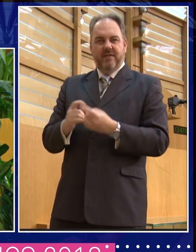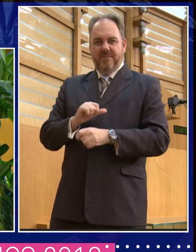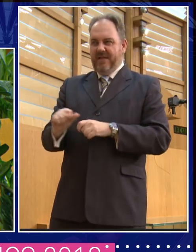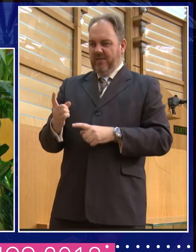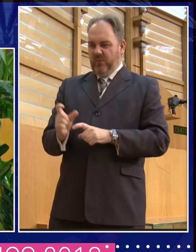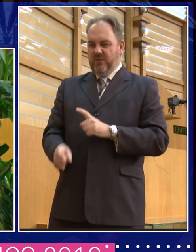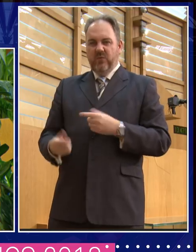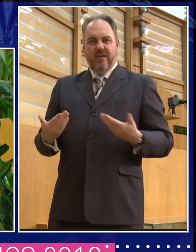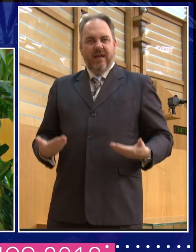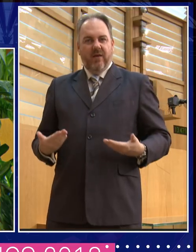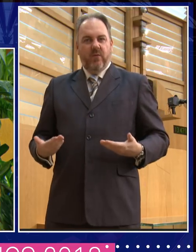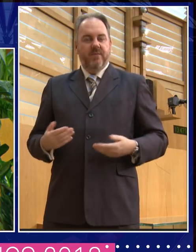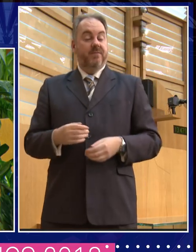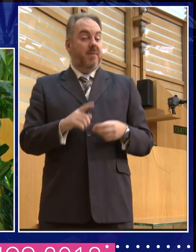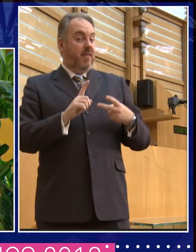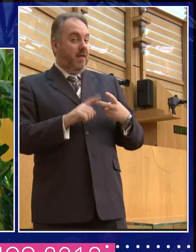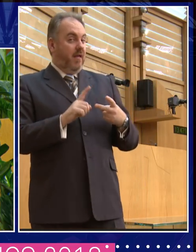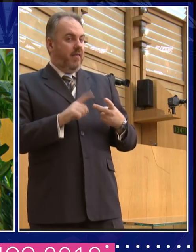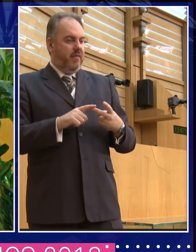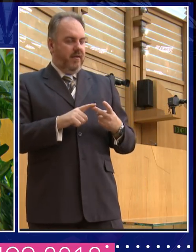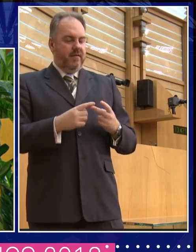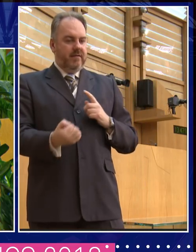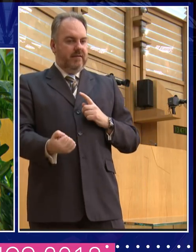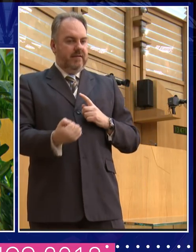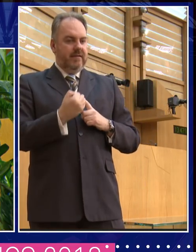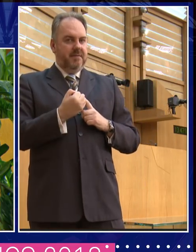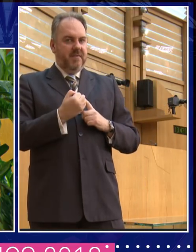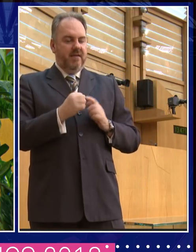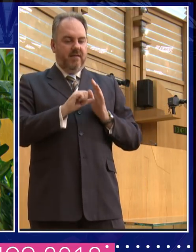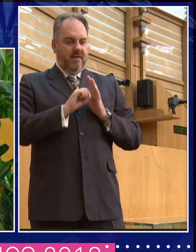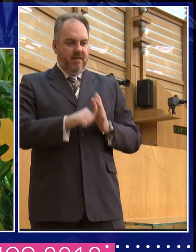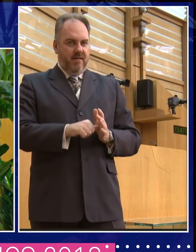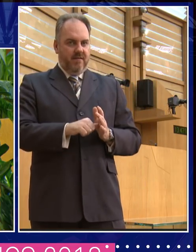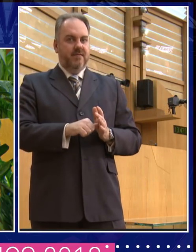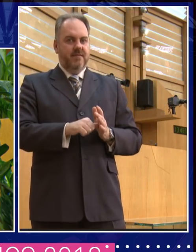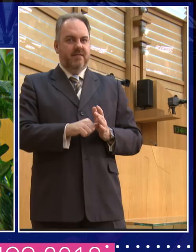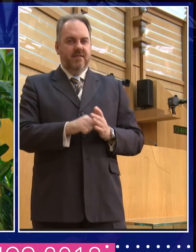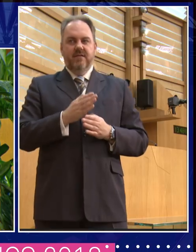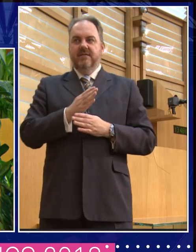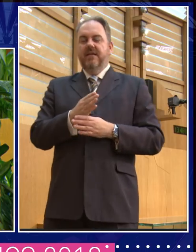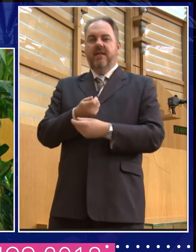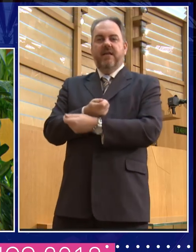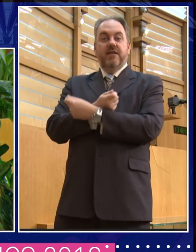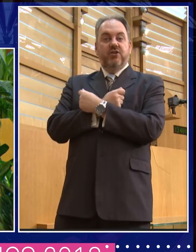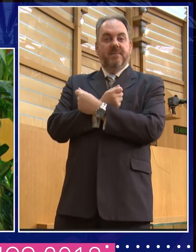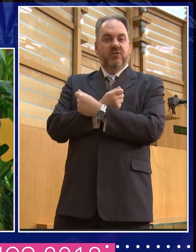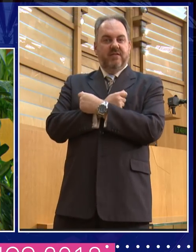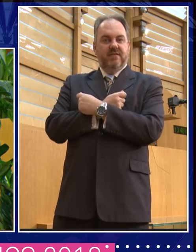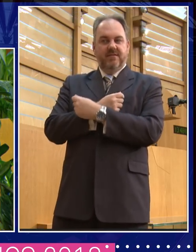really, really got me in this visit to the British Museum was I wanted to see the Egyptians. Partly that was the